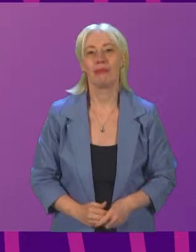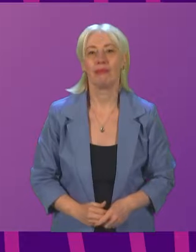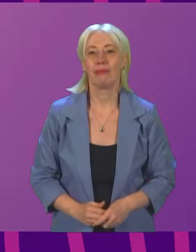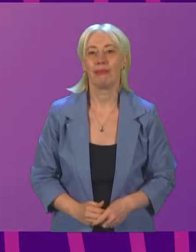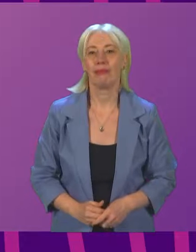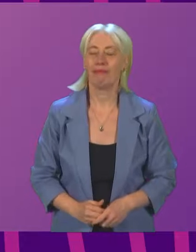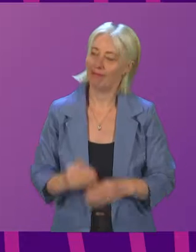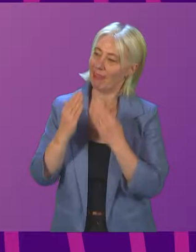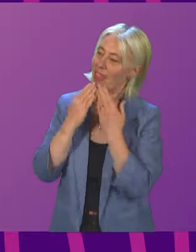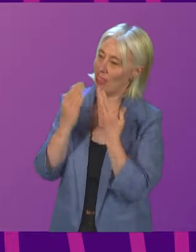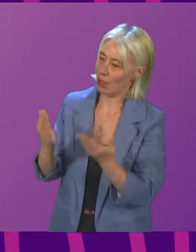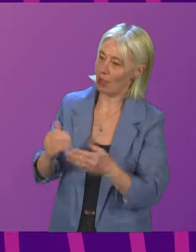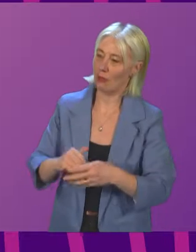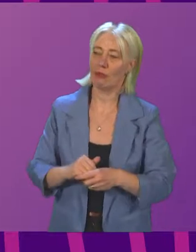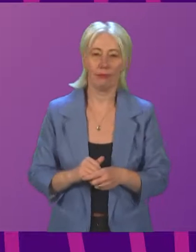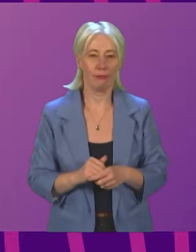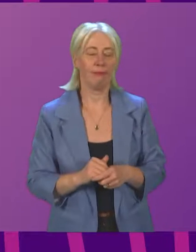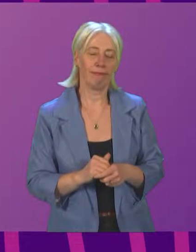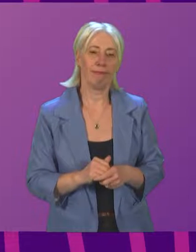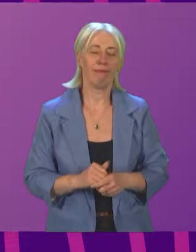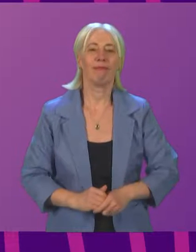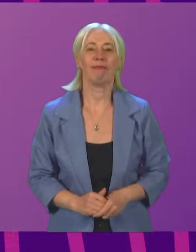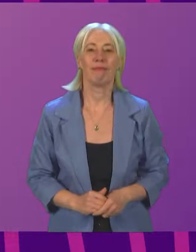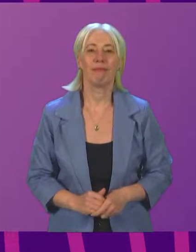Thank you. Thank you, Reverend Dr Connolly.